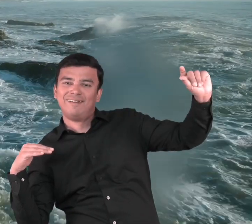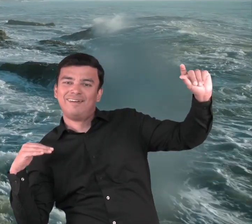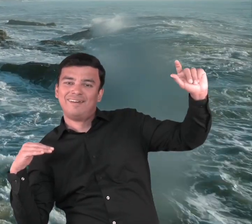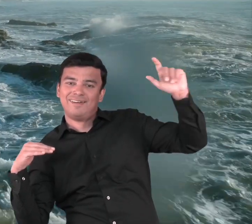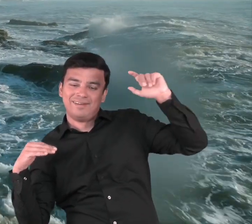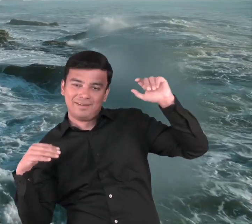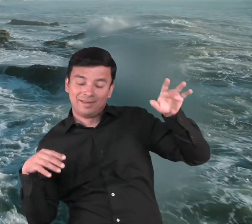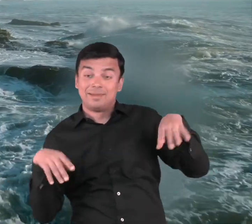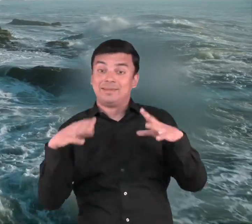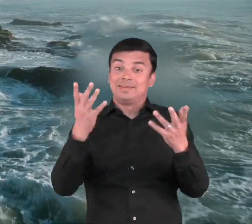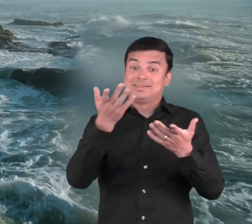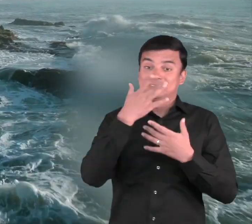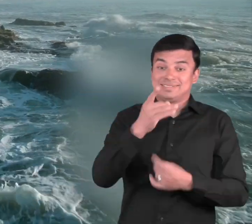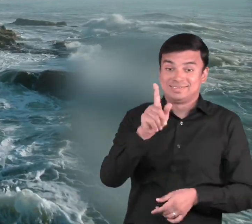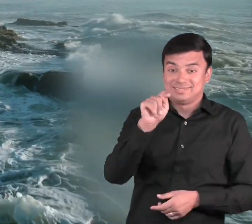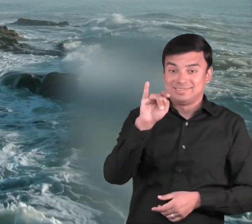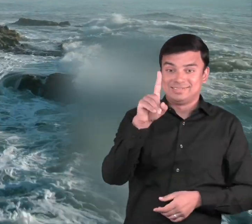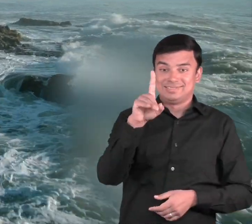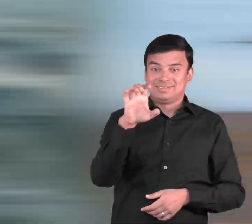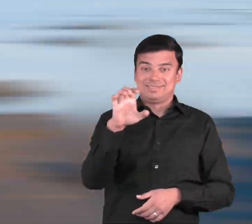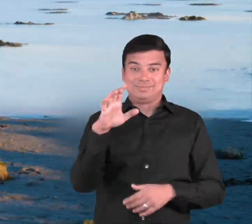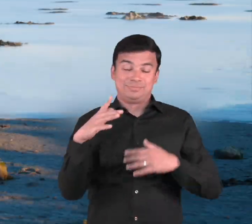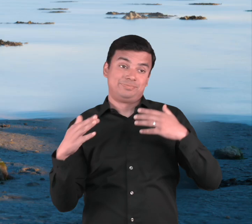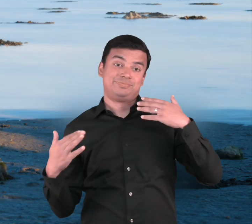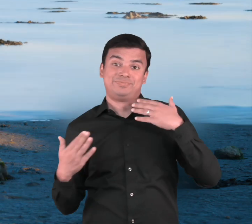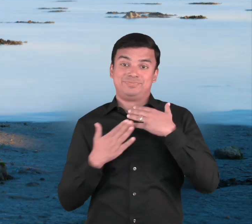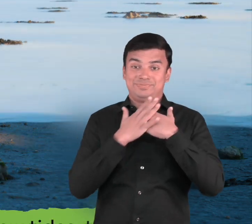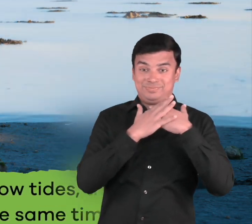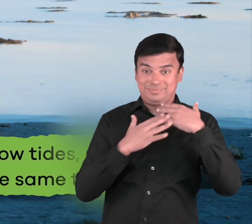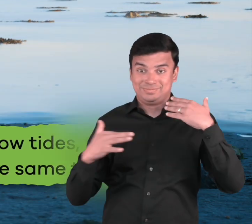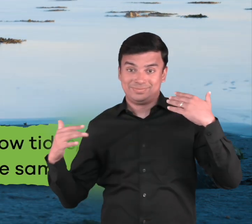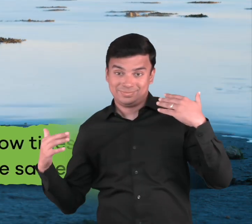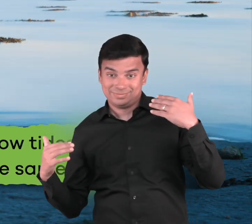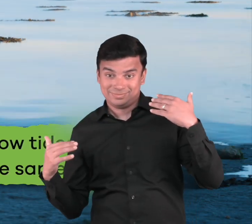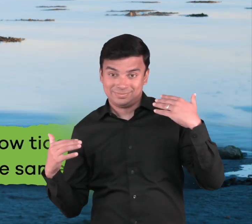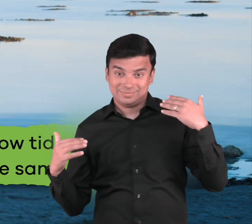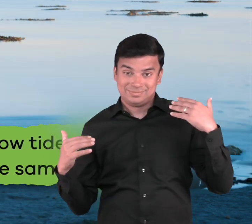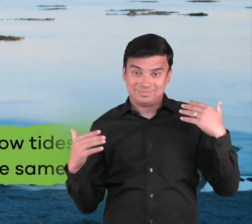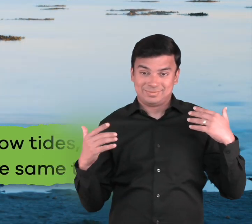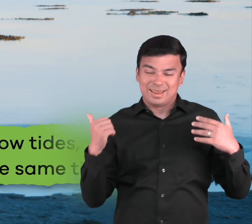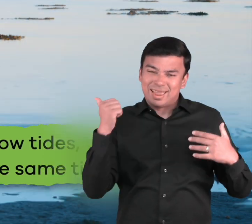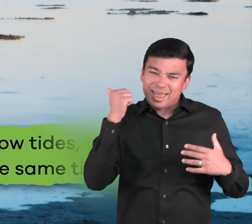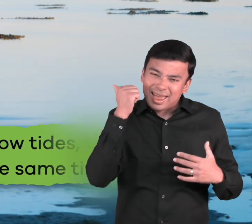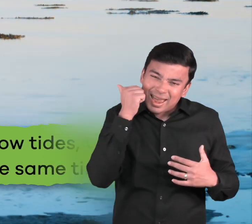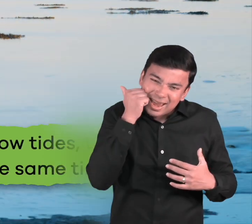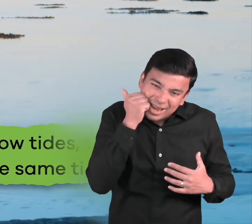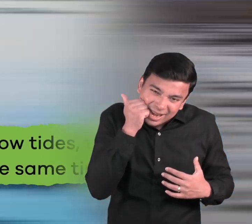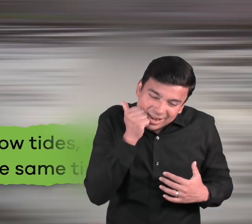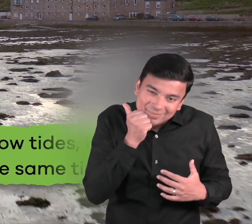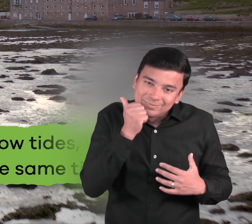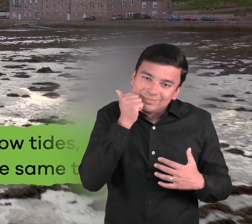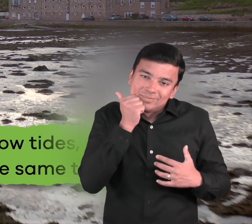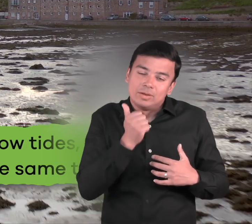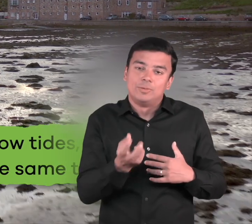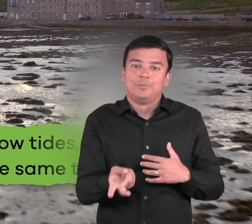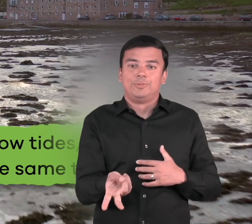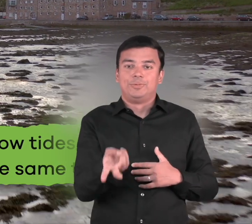interesting fact about tides. Every day, the Earth has two high tides and two low